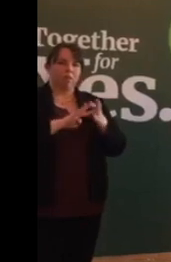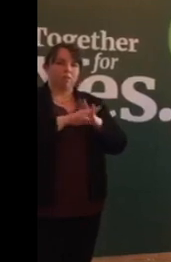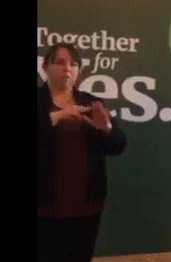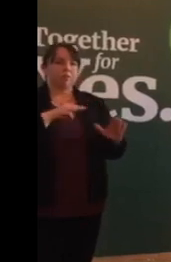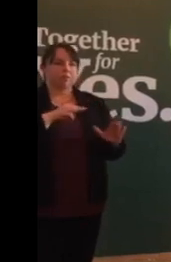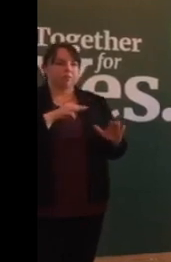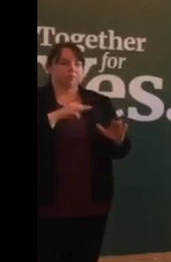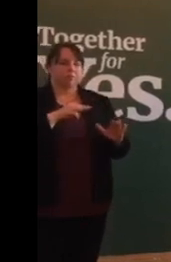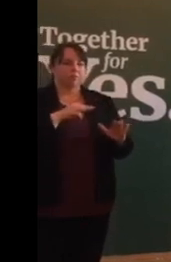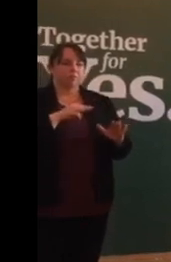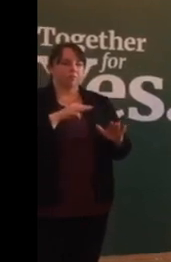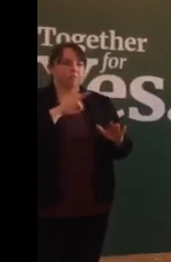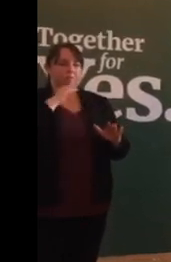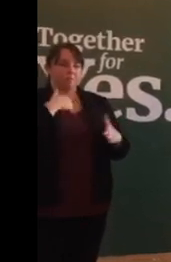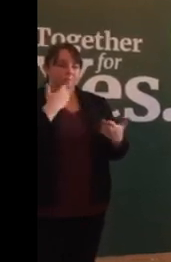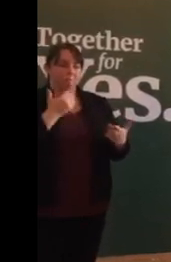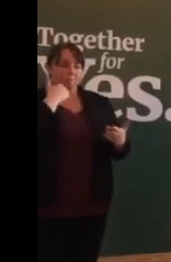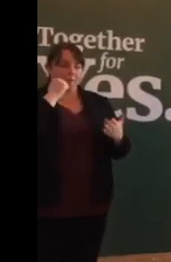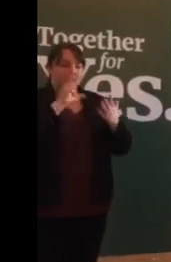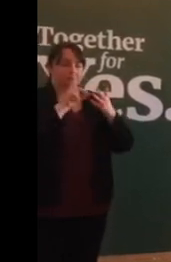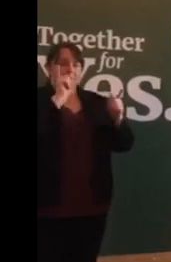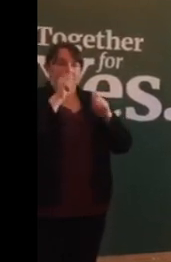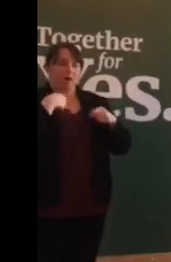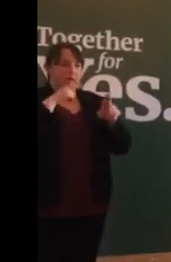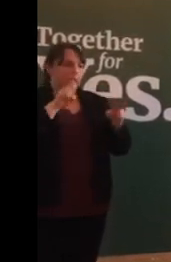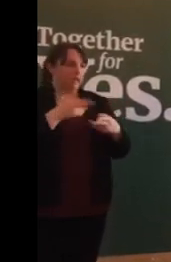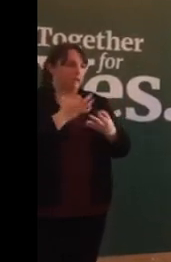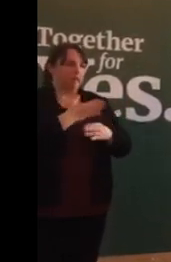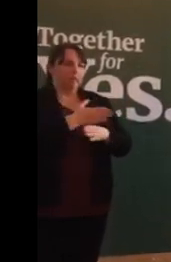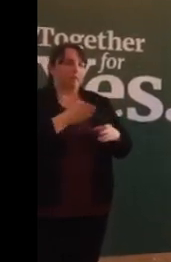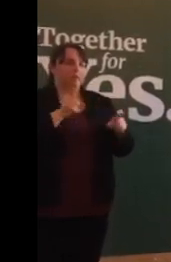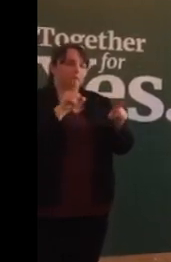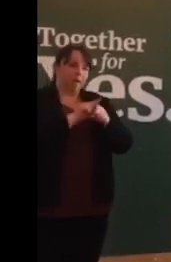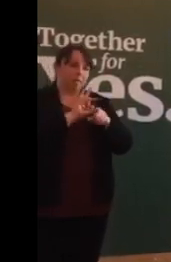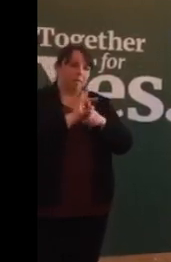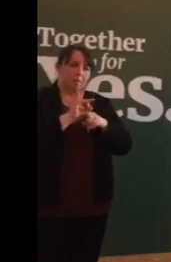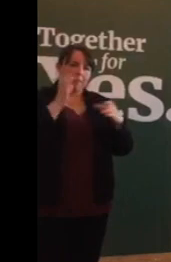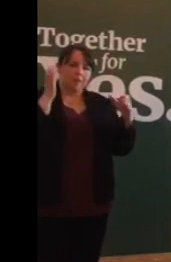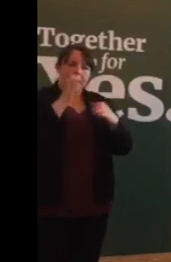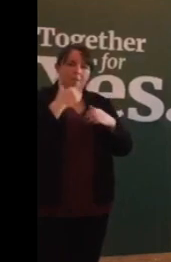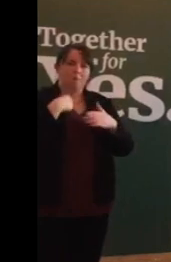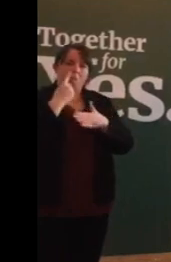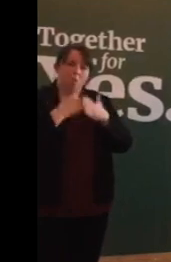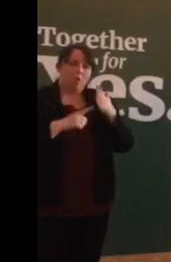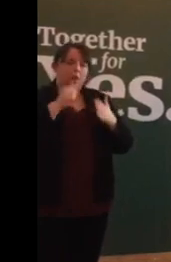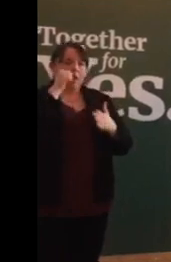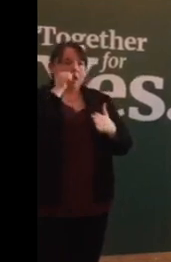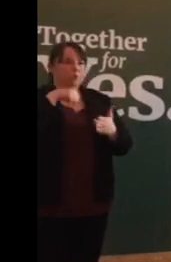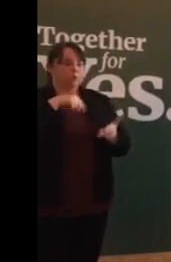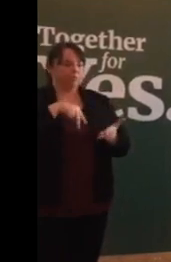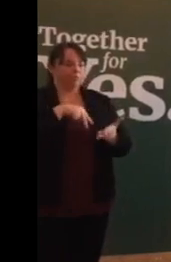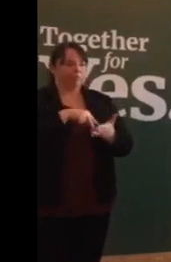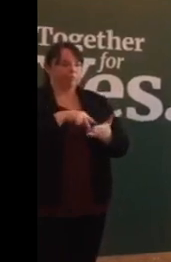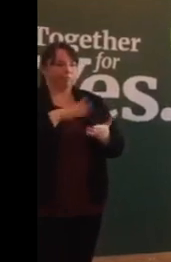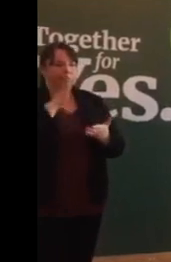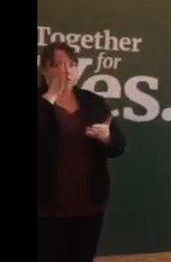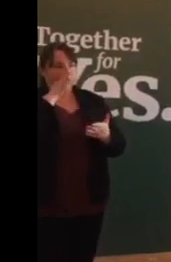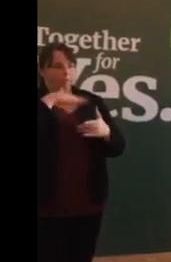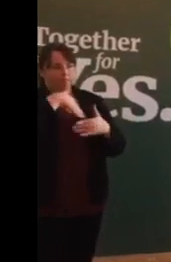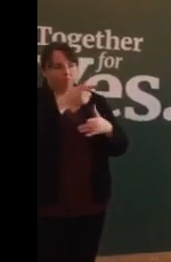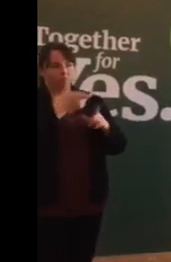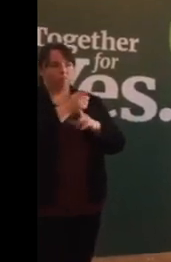At the moment, because of the Eighth Amendment, we cannot give them the same standard of care. We can only stand by while they travel to another country.